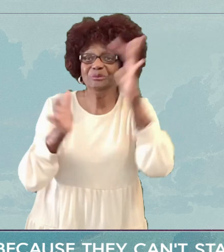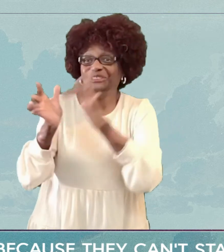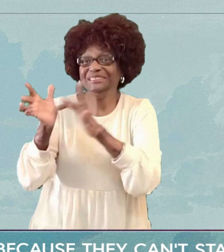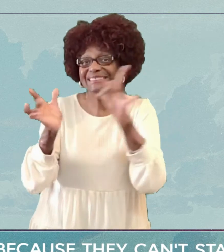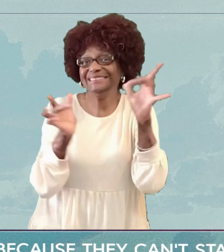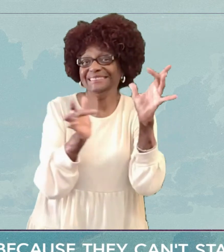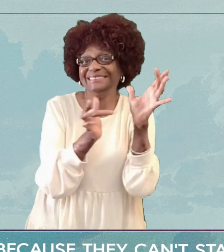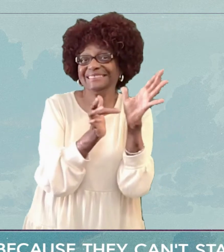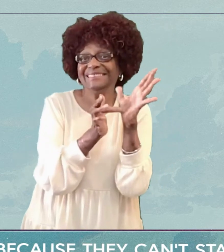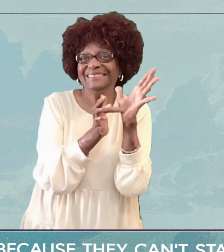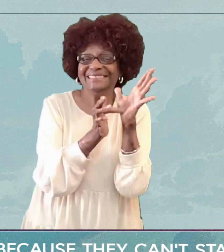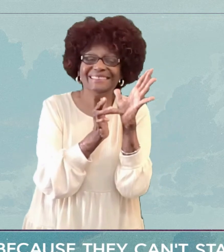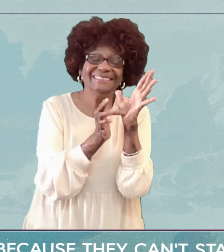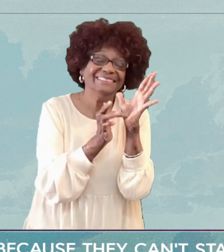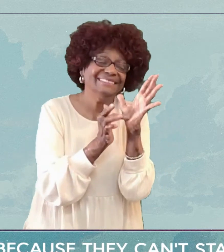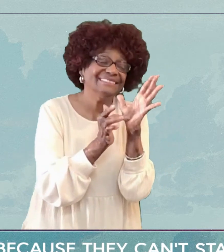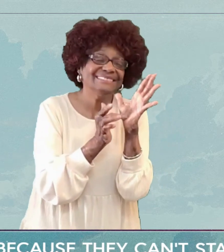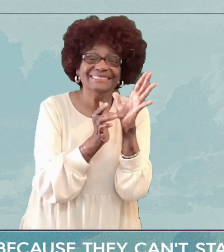no When I'm here with you